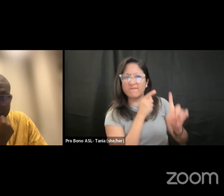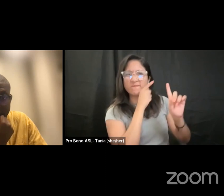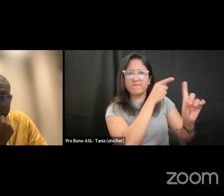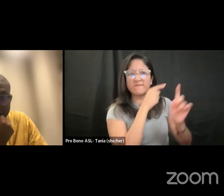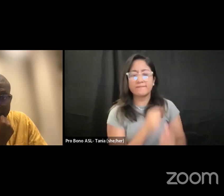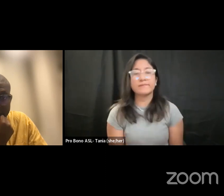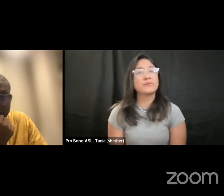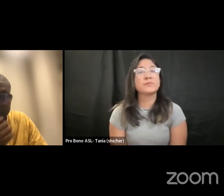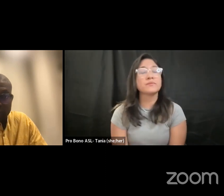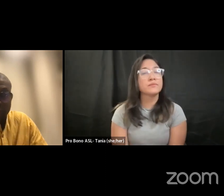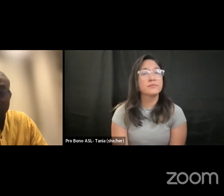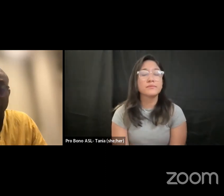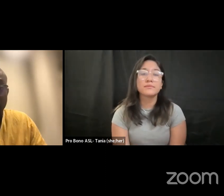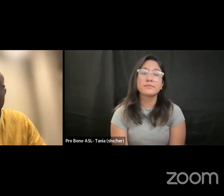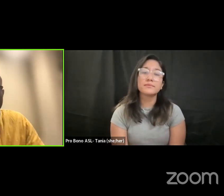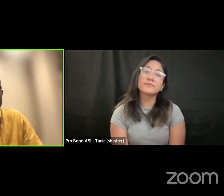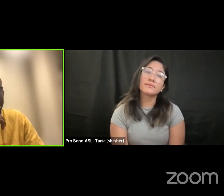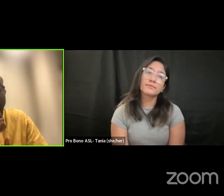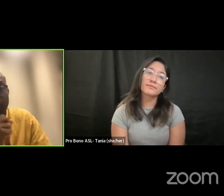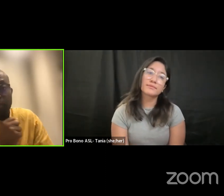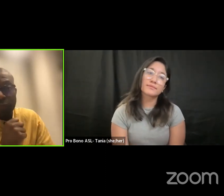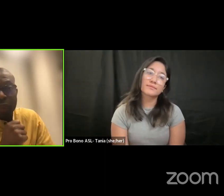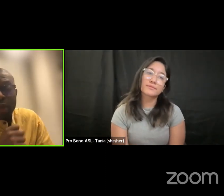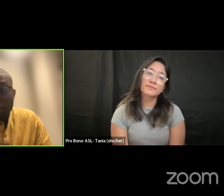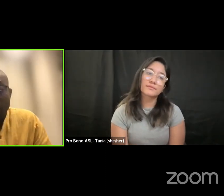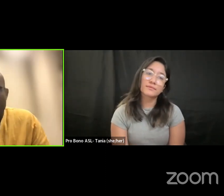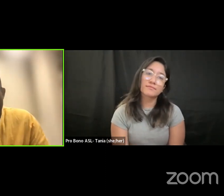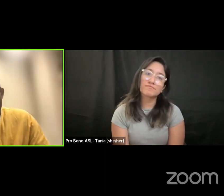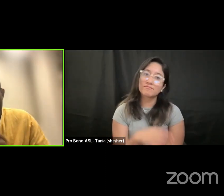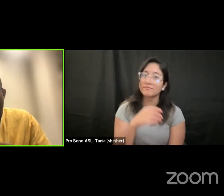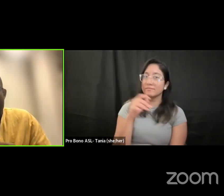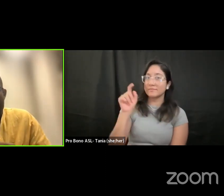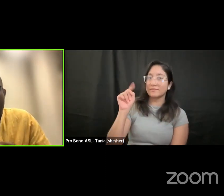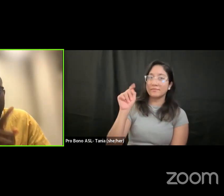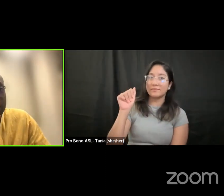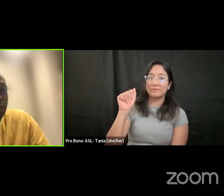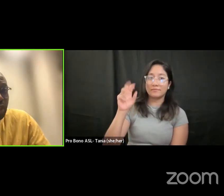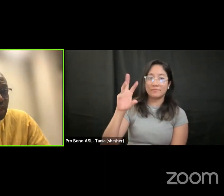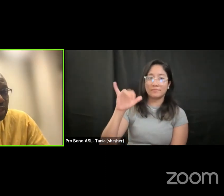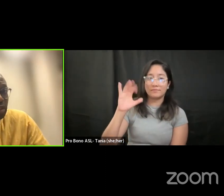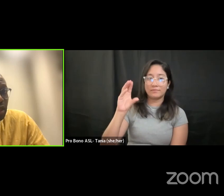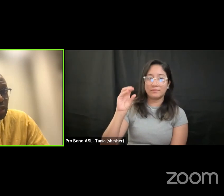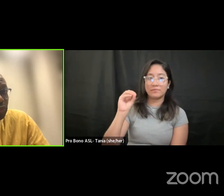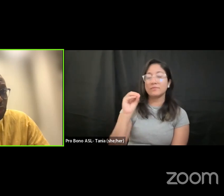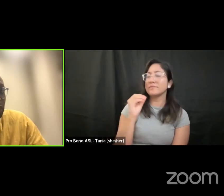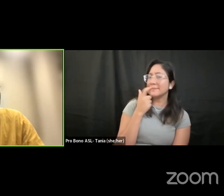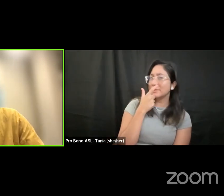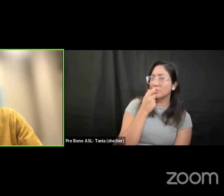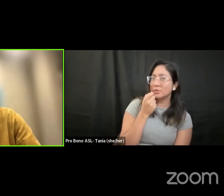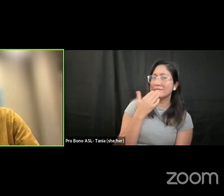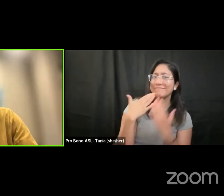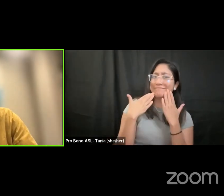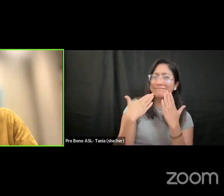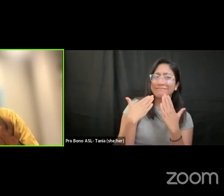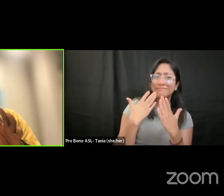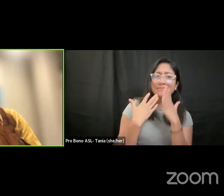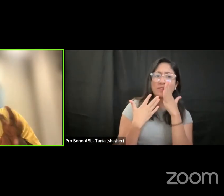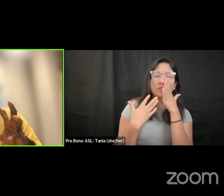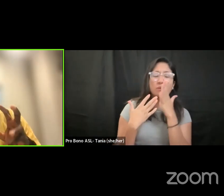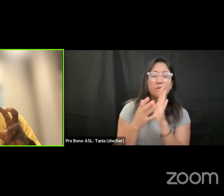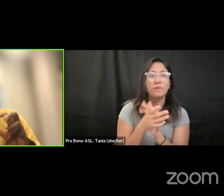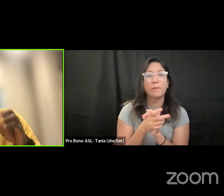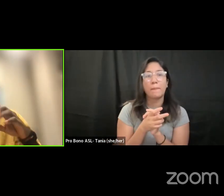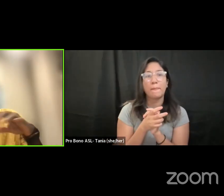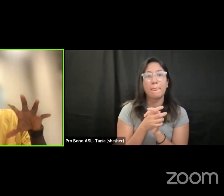so um sorry no no no that no thanks thanks for your am i am i having